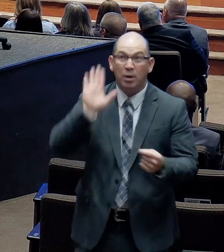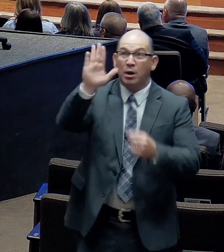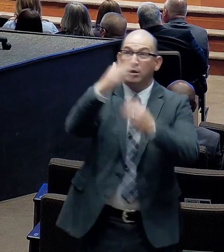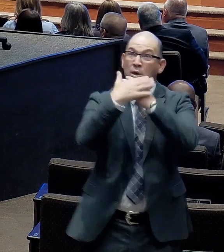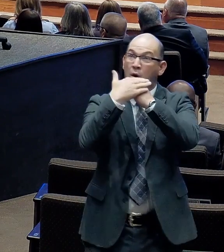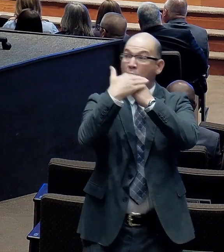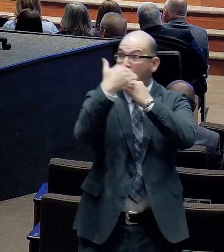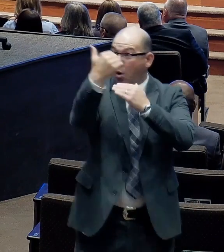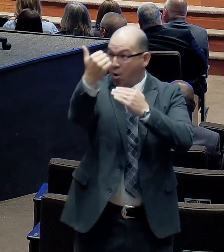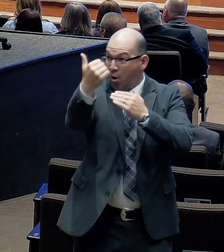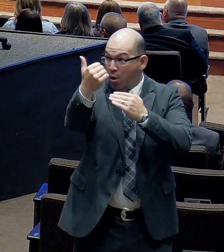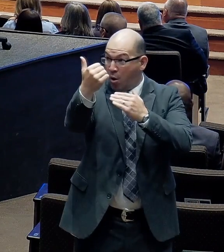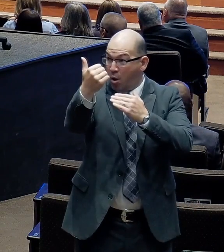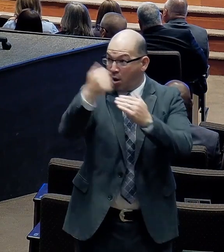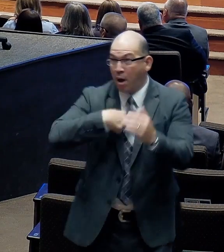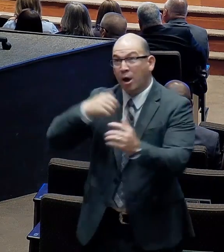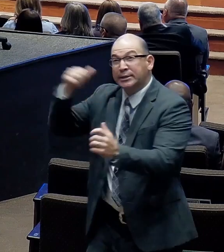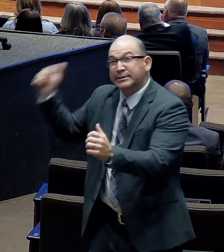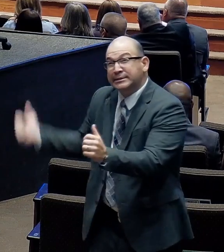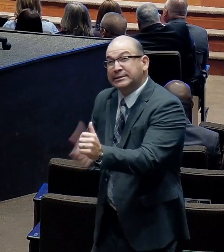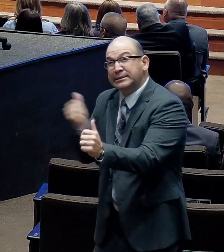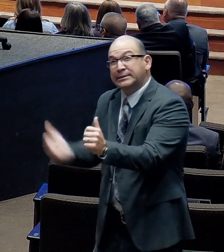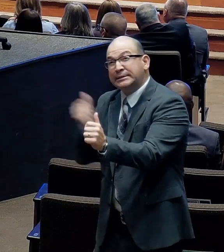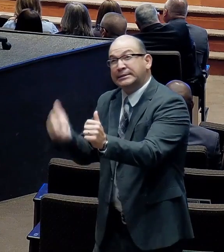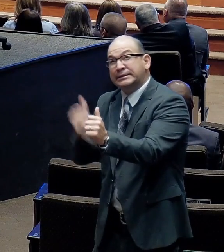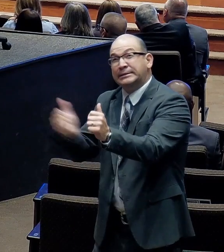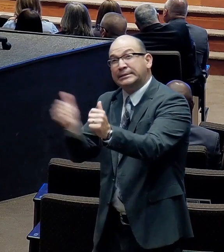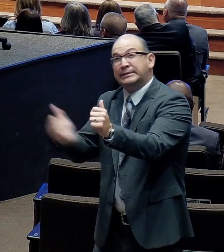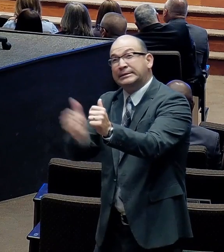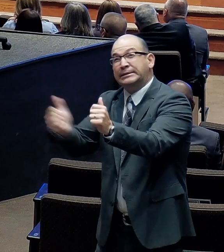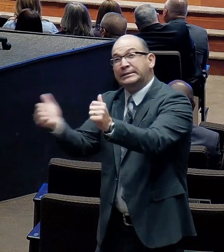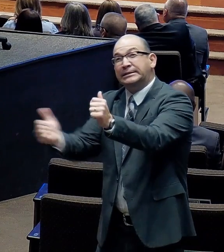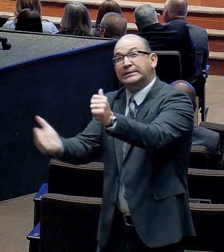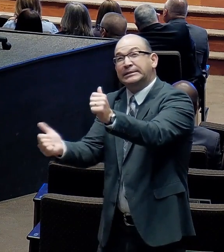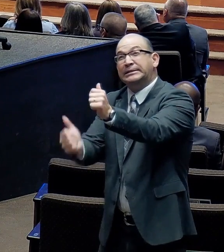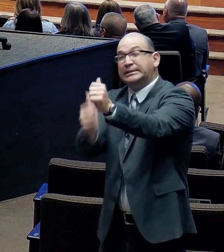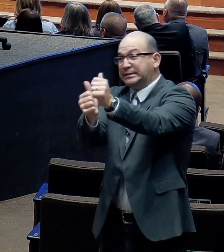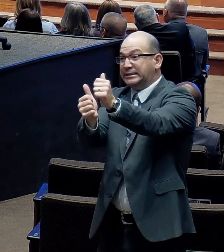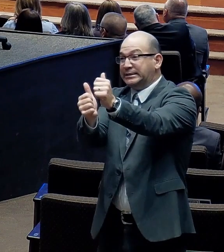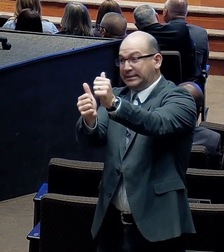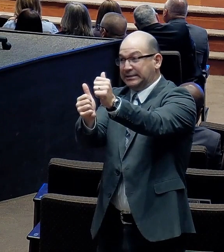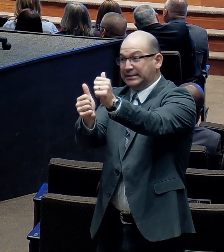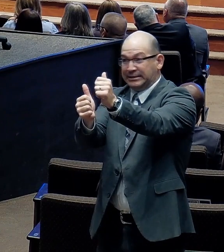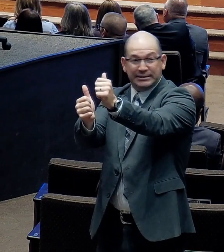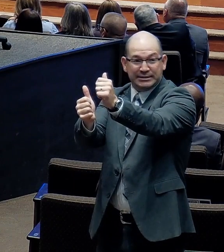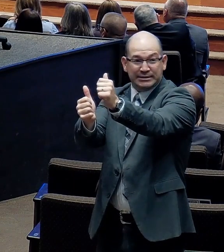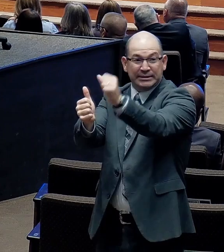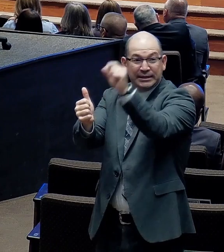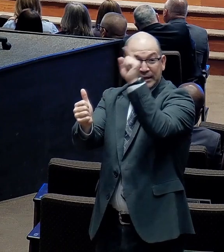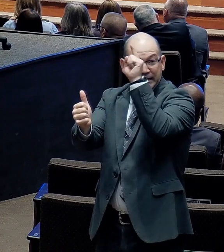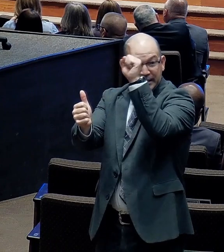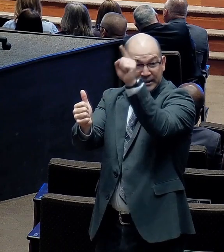Apprehend. That for which I am apprehended. Of Jesus Christ. You know what he's saying?